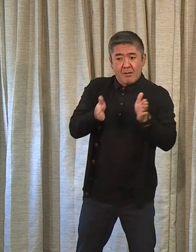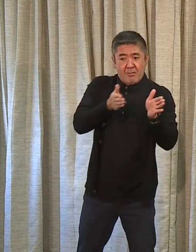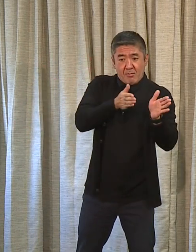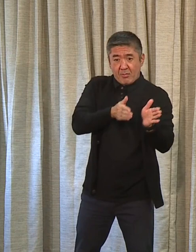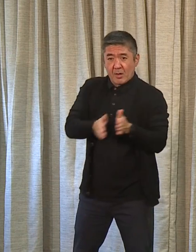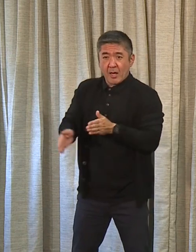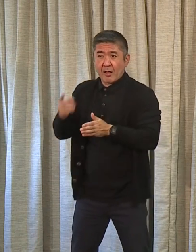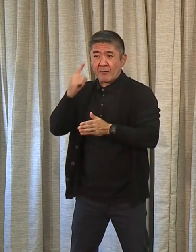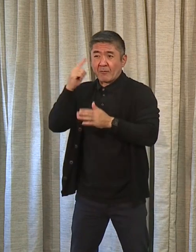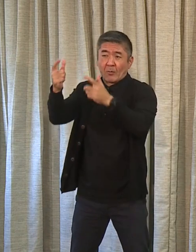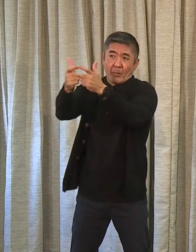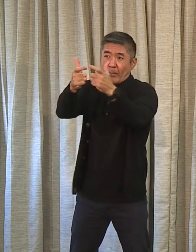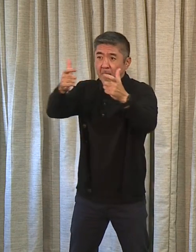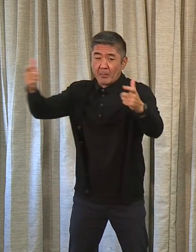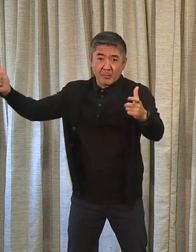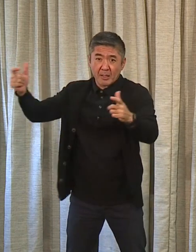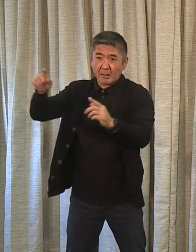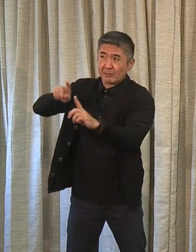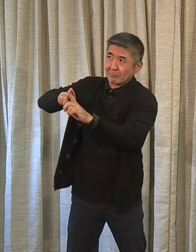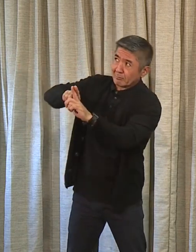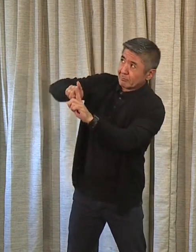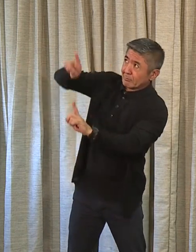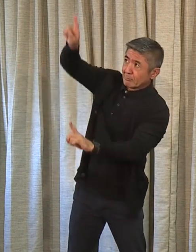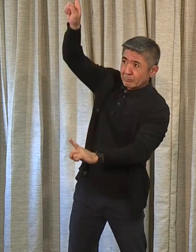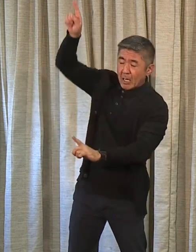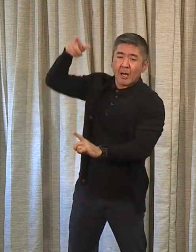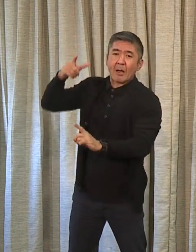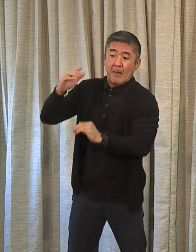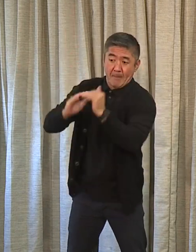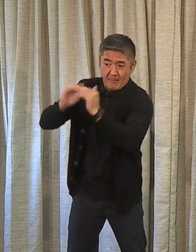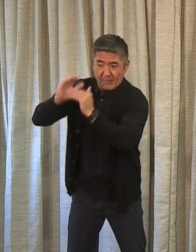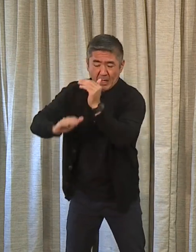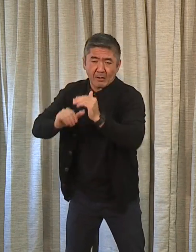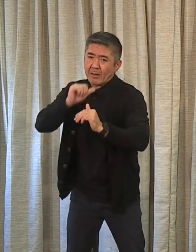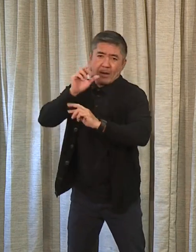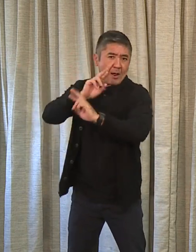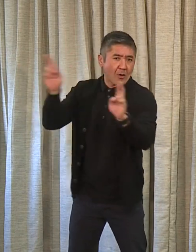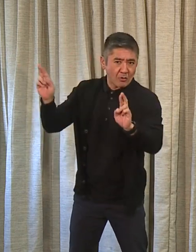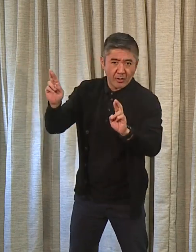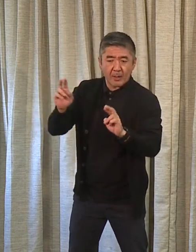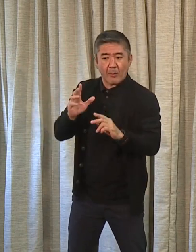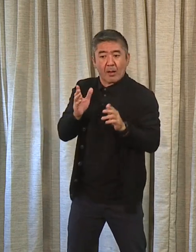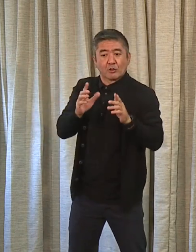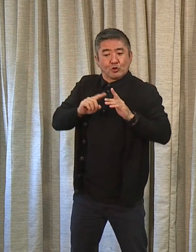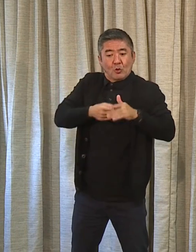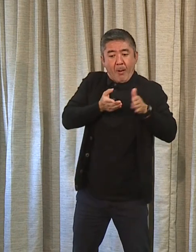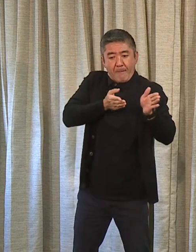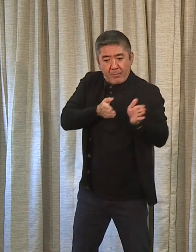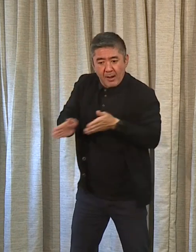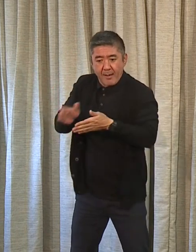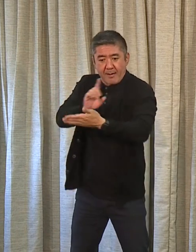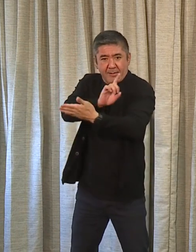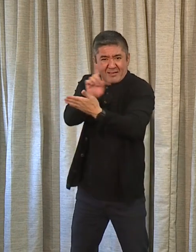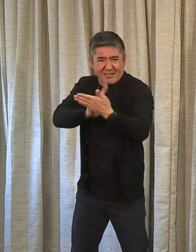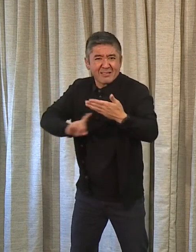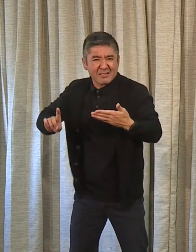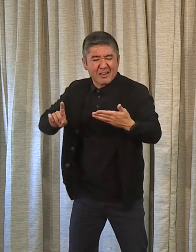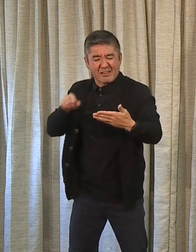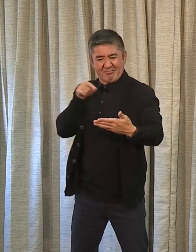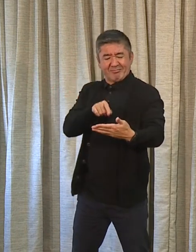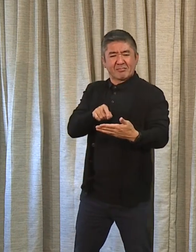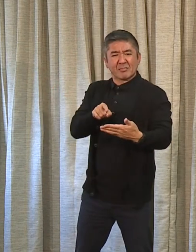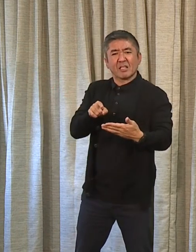antenna site that we're not ready to go into construction. But the planning and design of these sites takes several years.